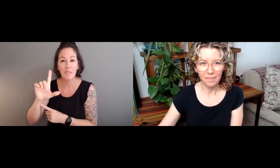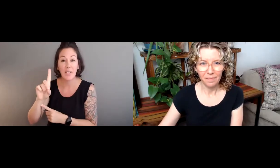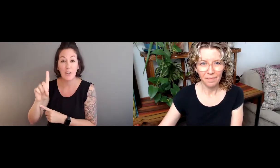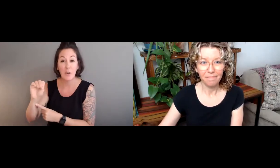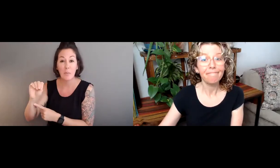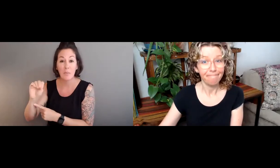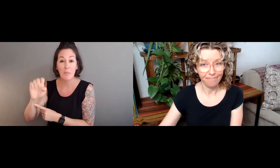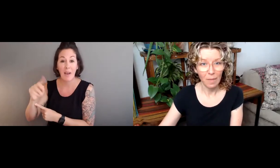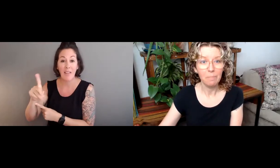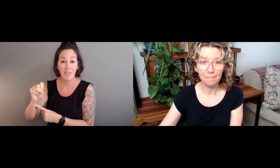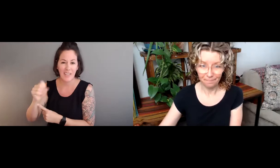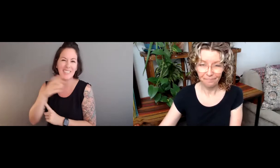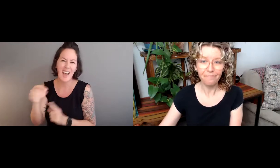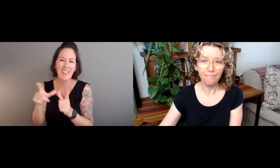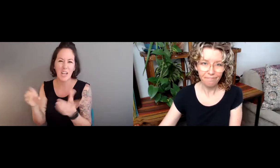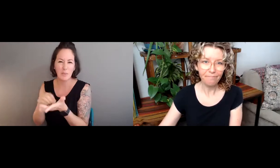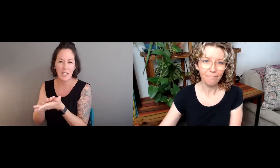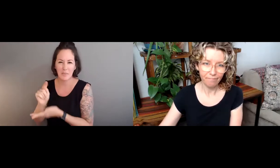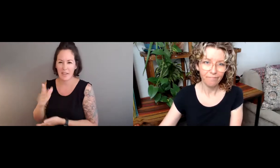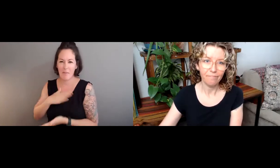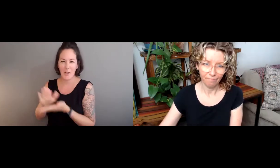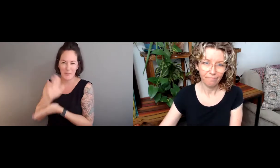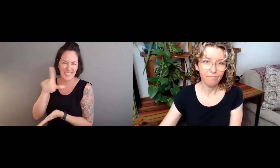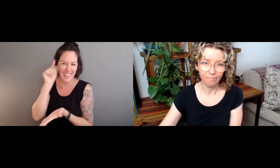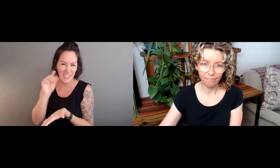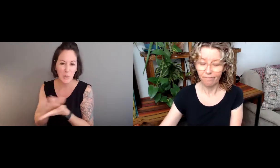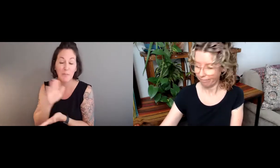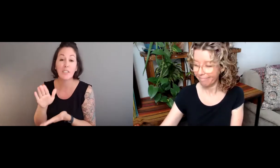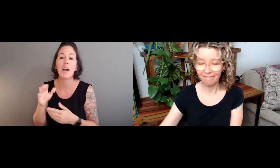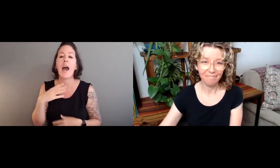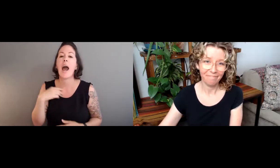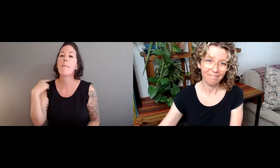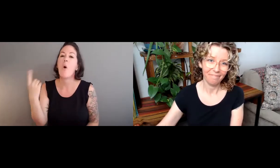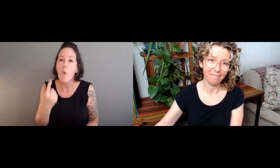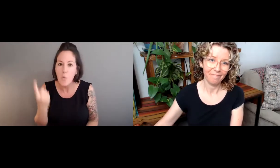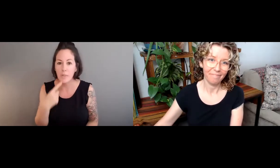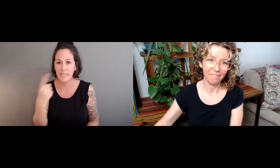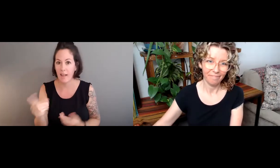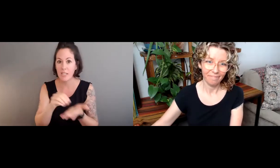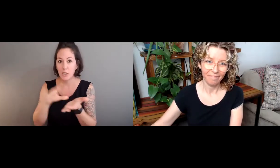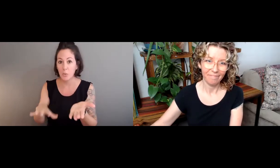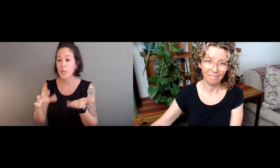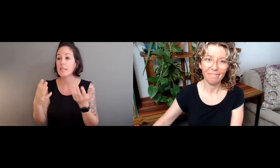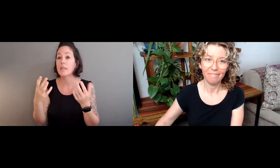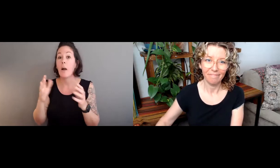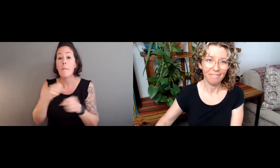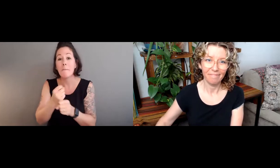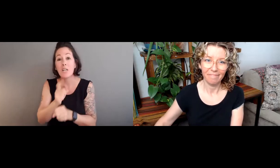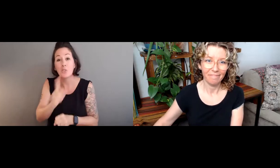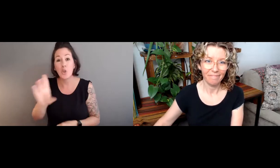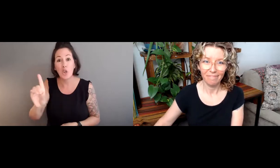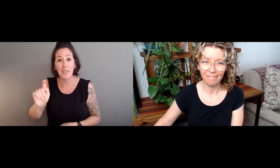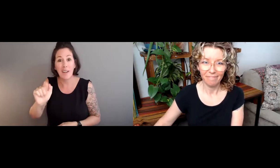Definitely. I teach field methods and language documentation at Gallaudet University. And